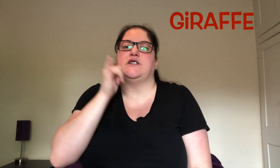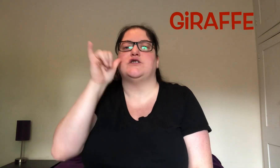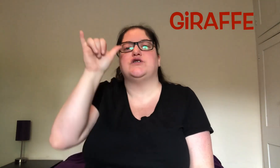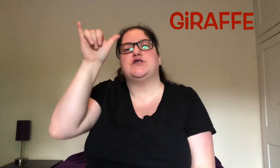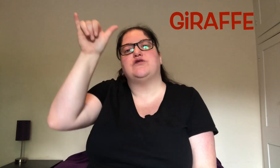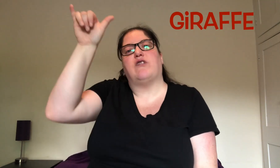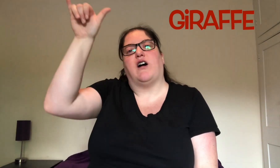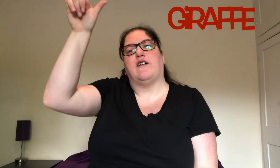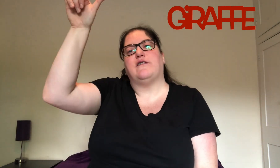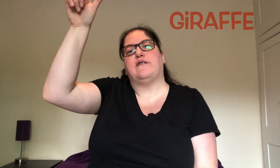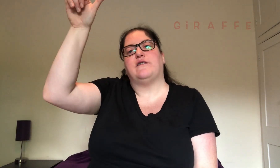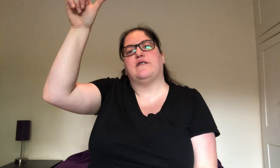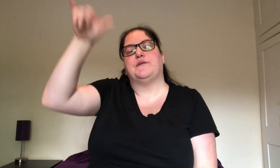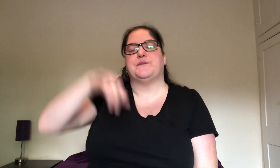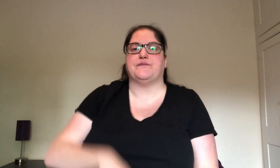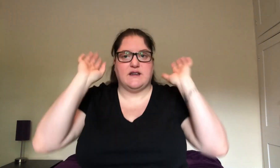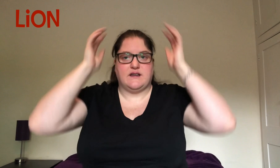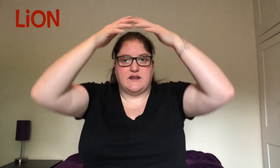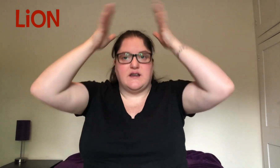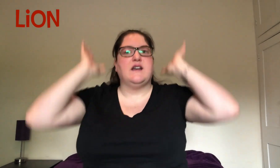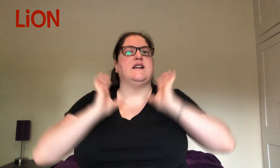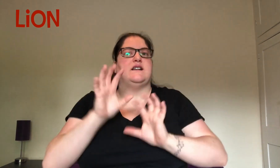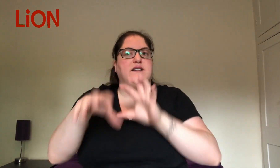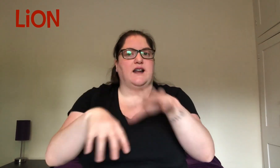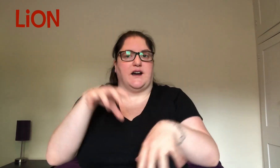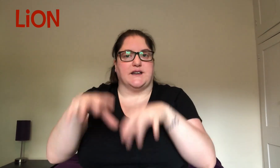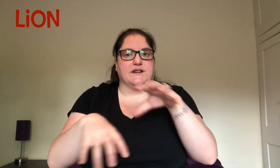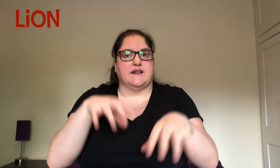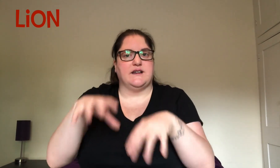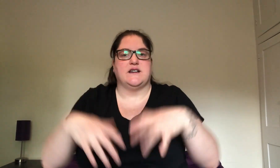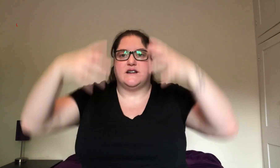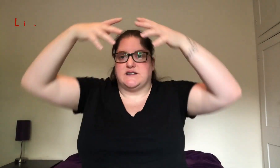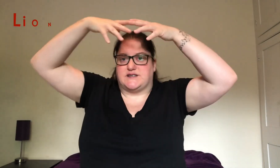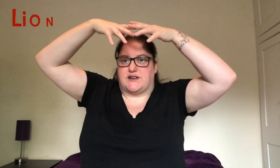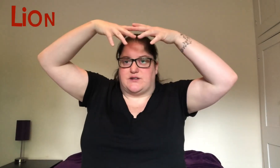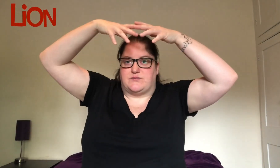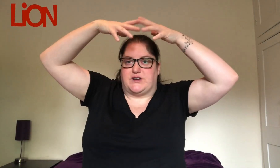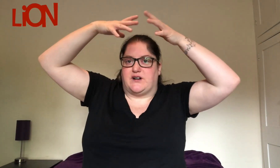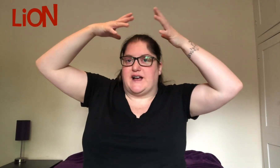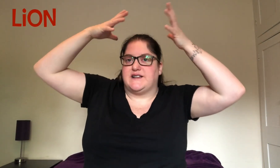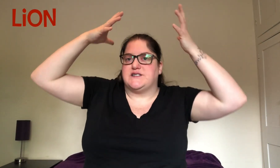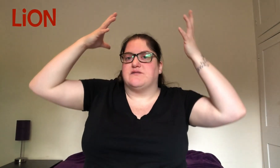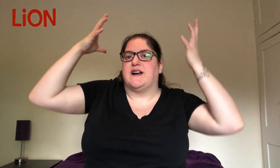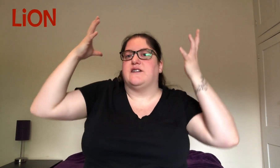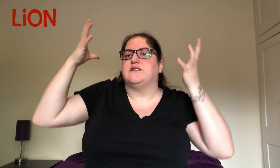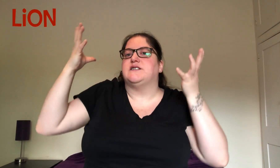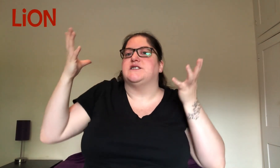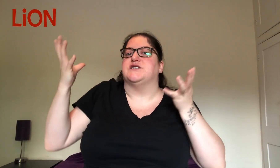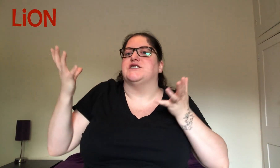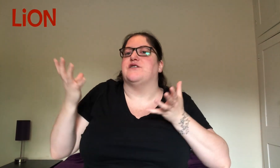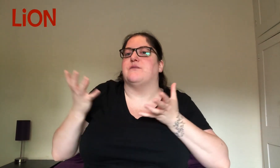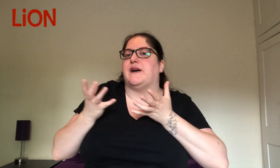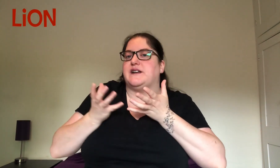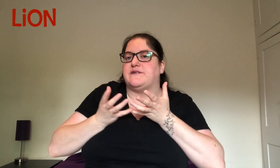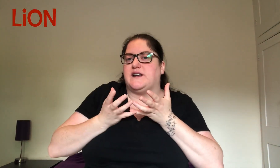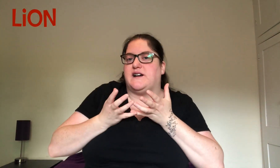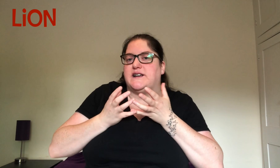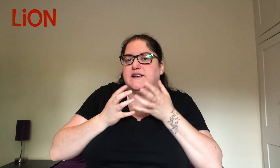Draft. Draft. Draft. So bring your hands around to show the mane of a lion